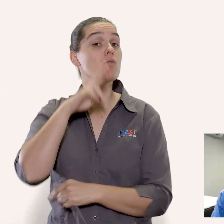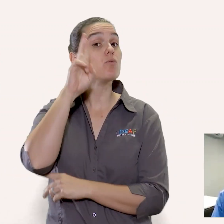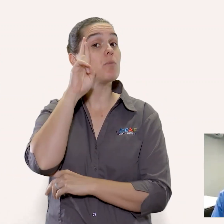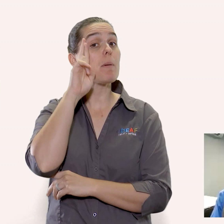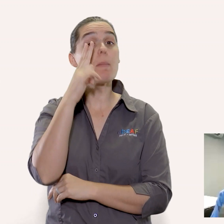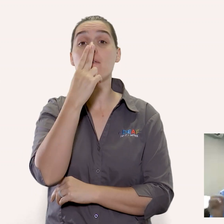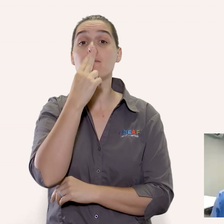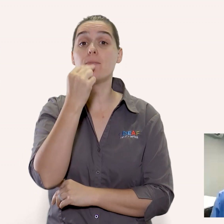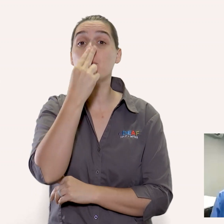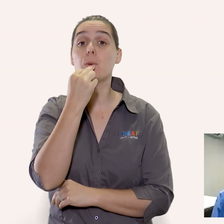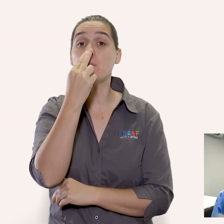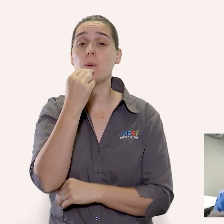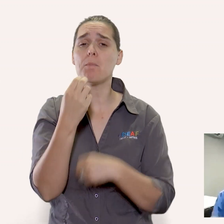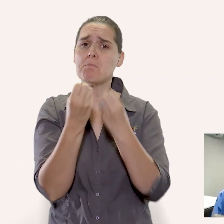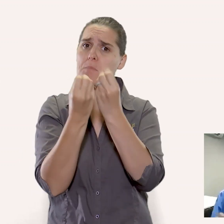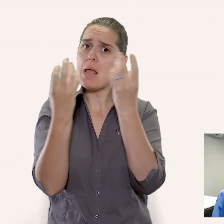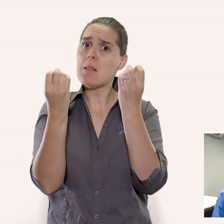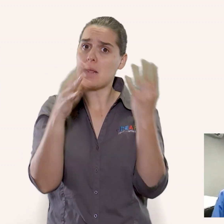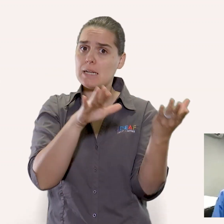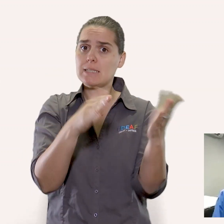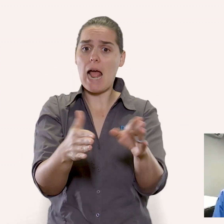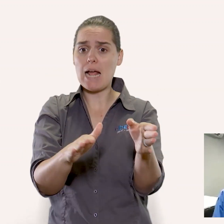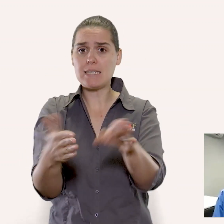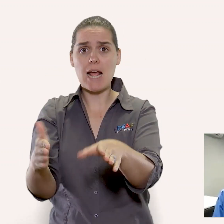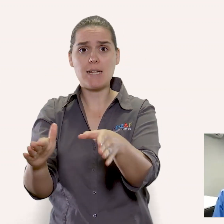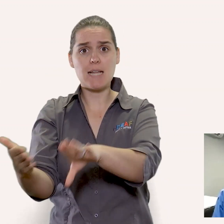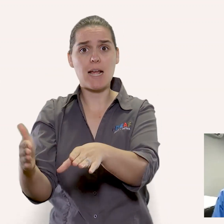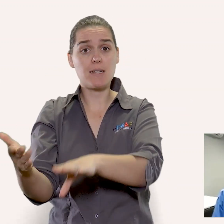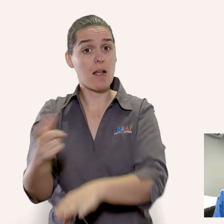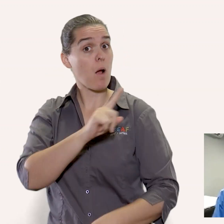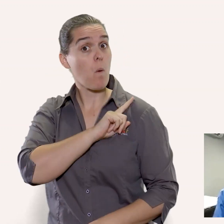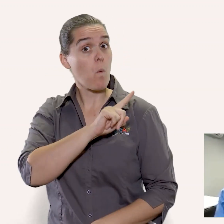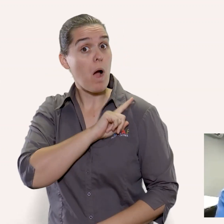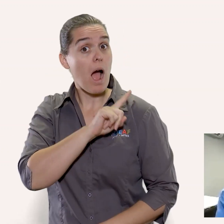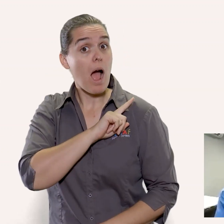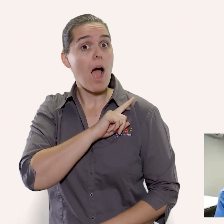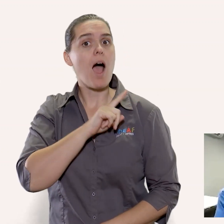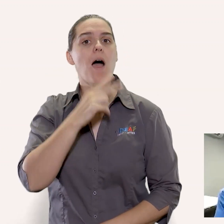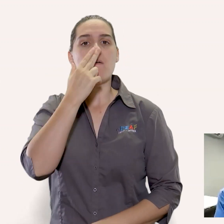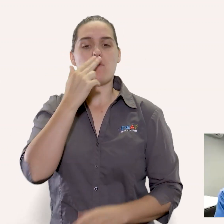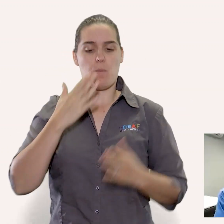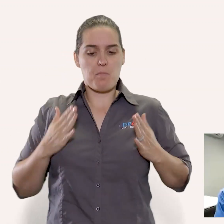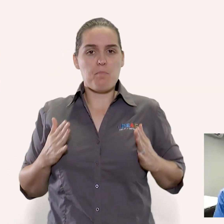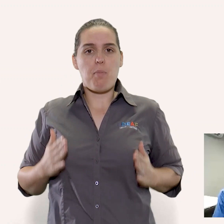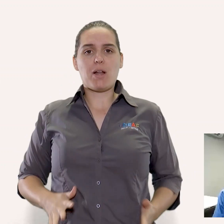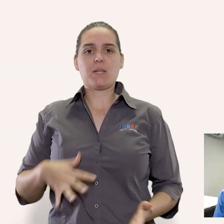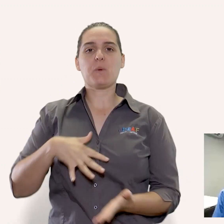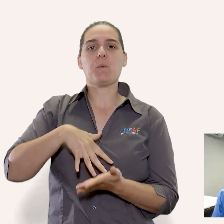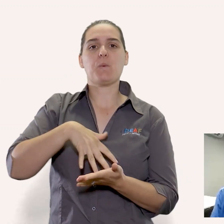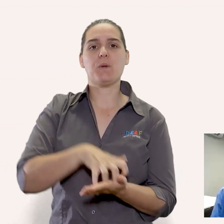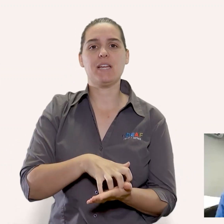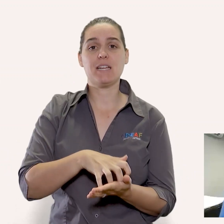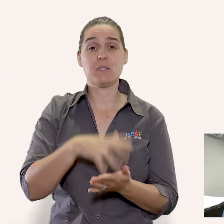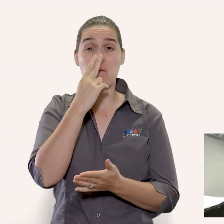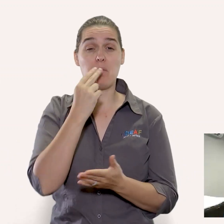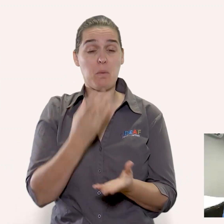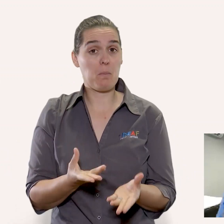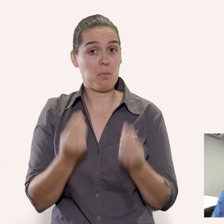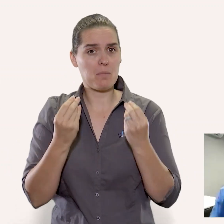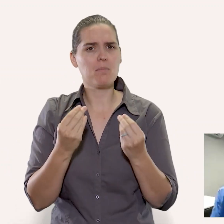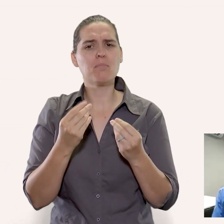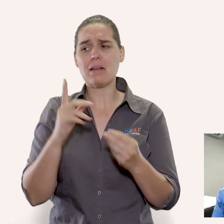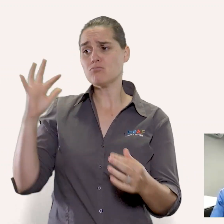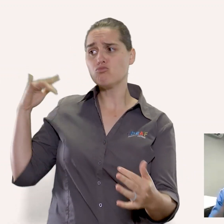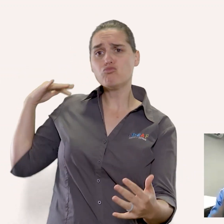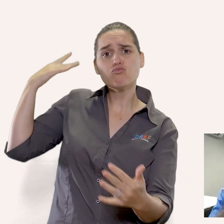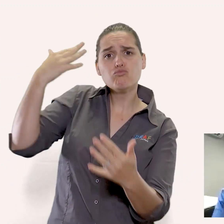still kills more people every year than what any of these virus scares do and we've had many virus scares we've